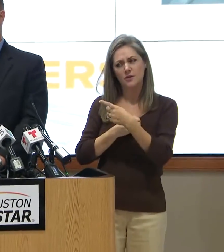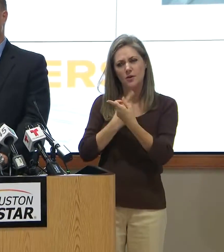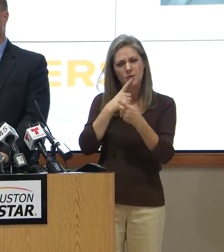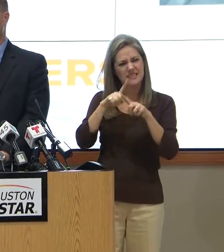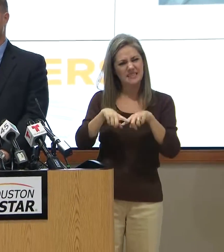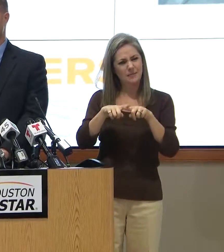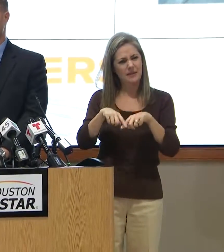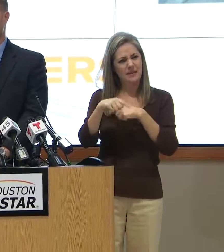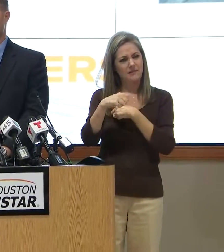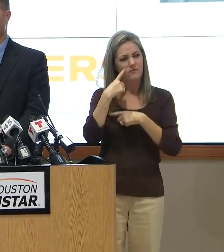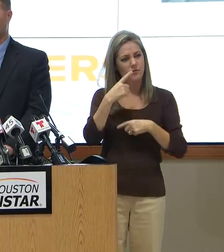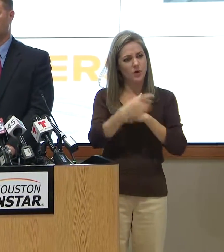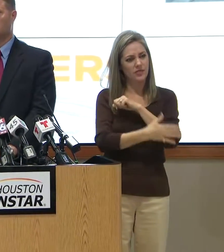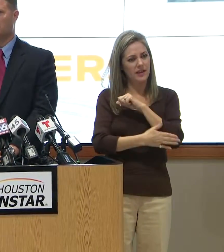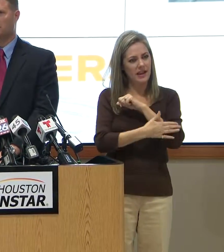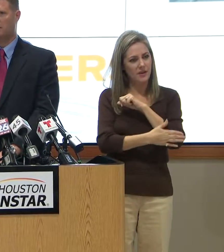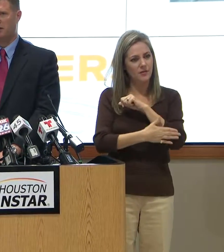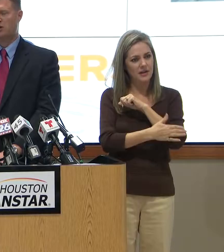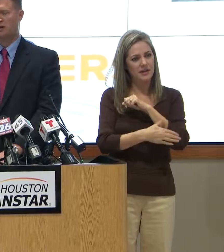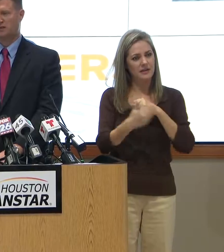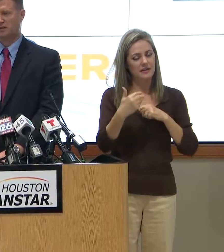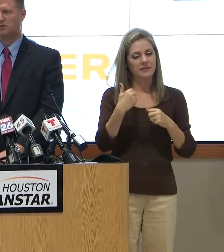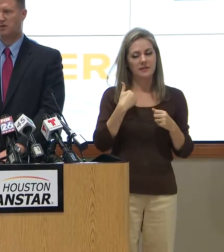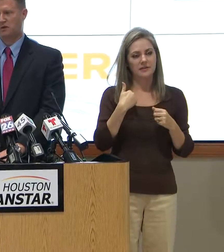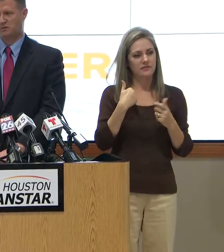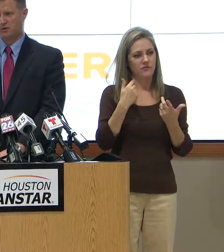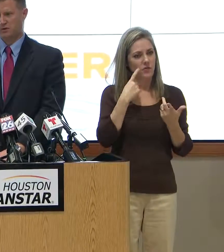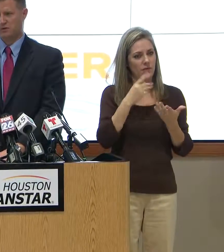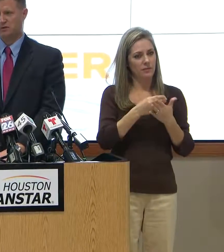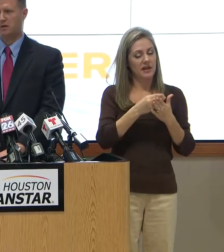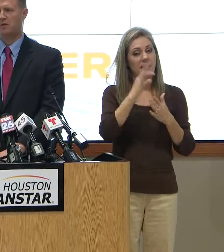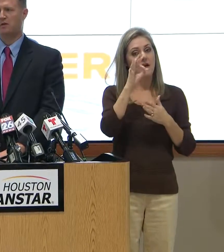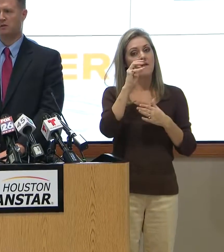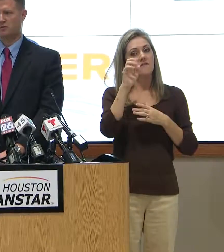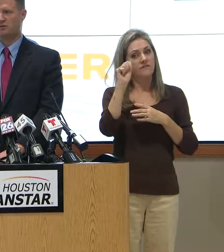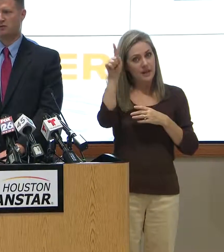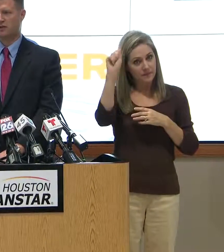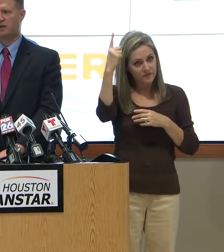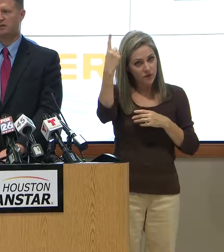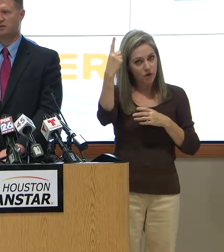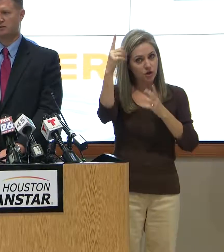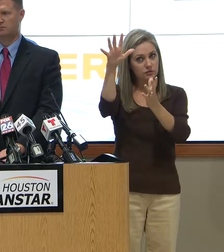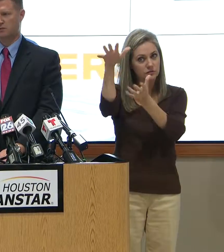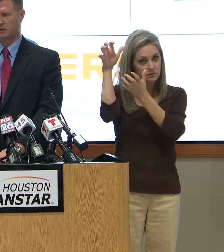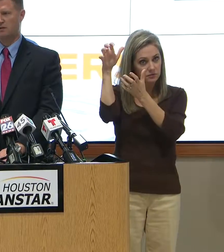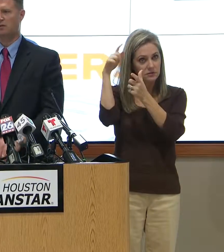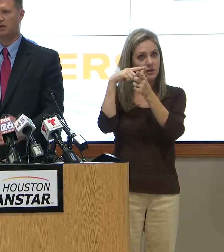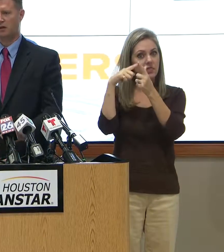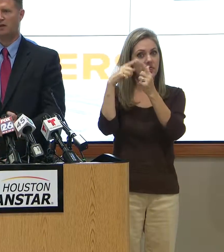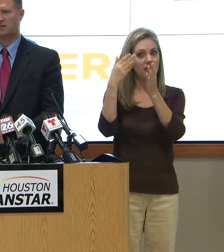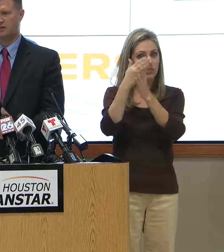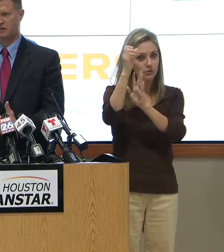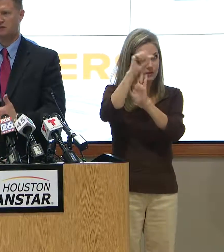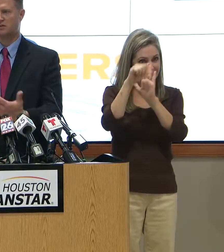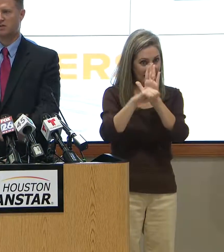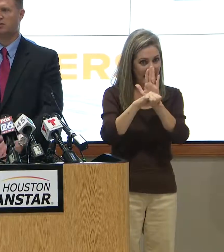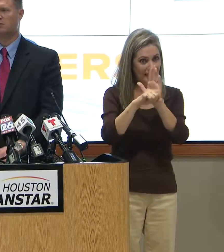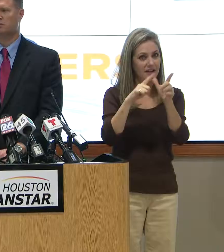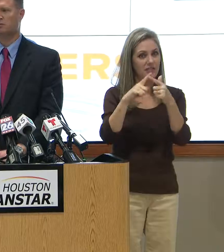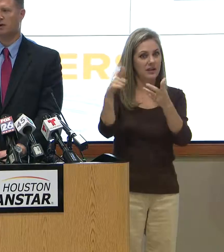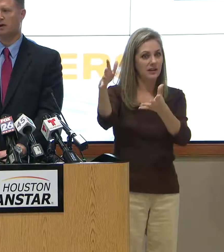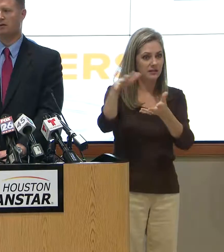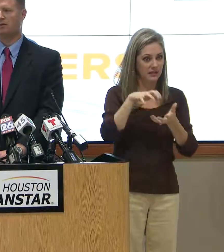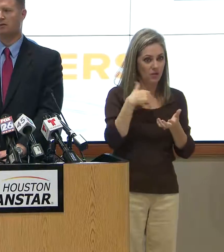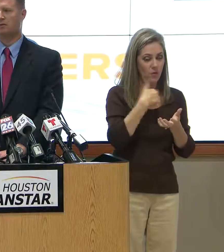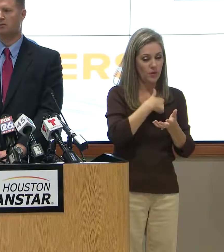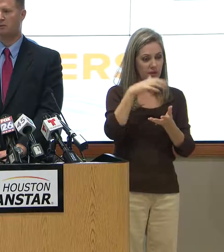for the county to have the funds to get this done? FEMA has to get the funding first, and then it goes through a state agency, and then they contact us, and